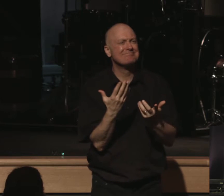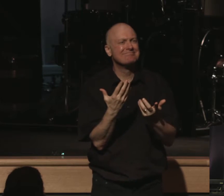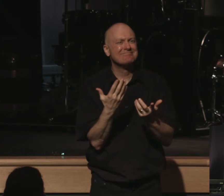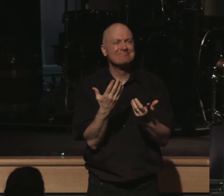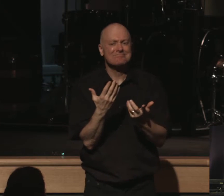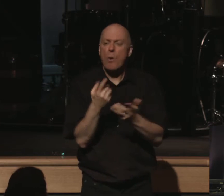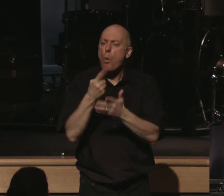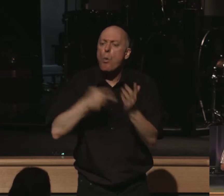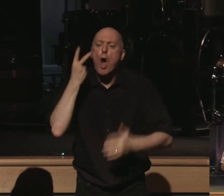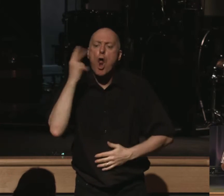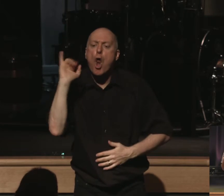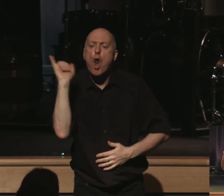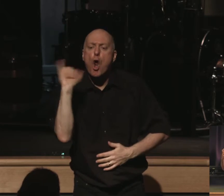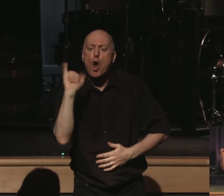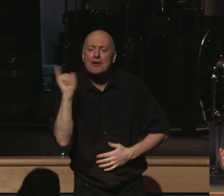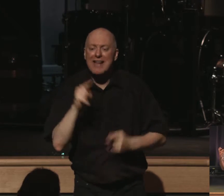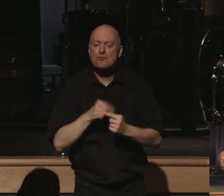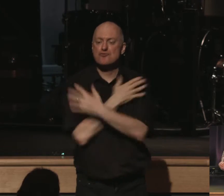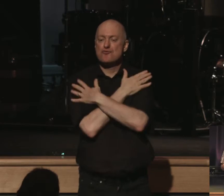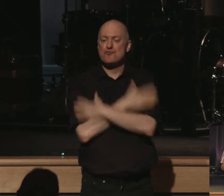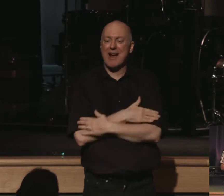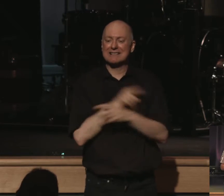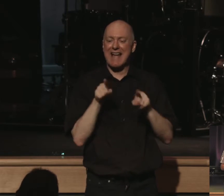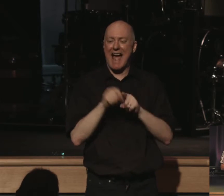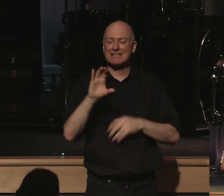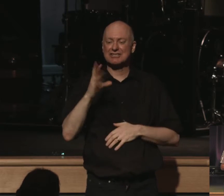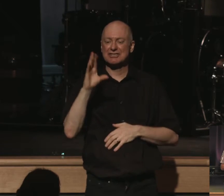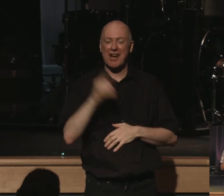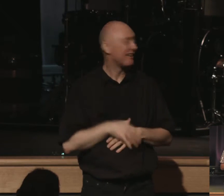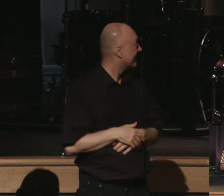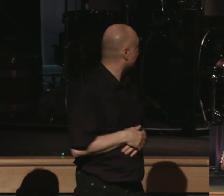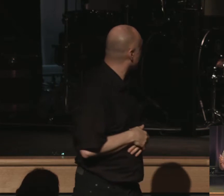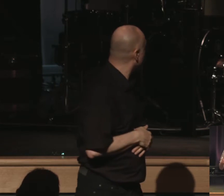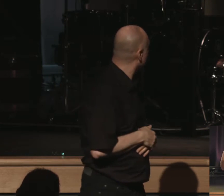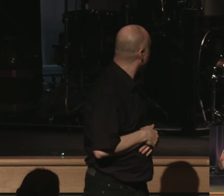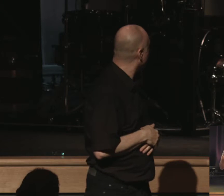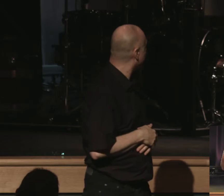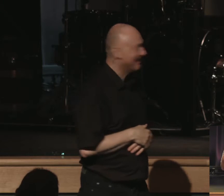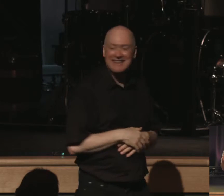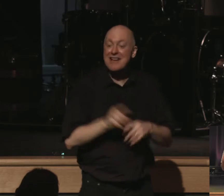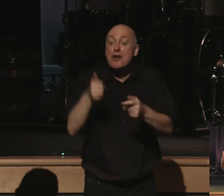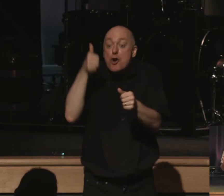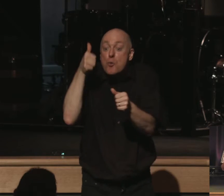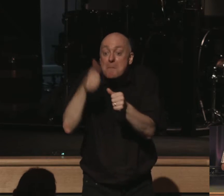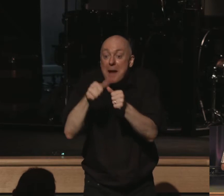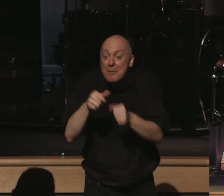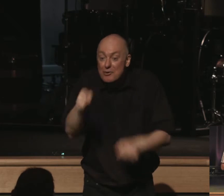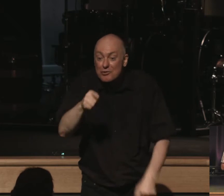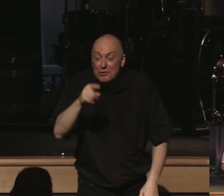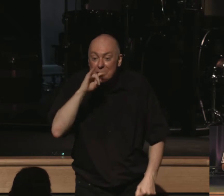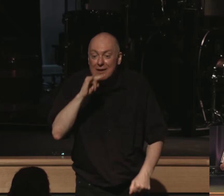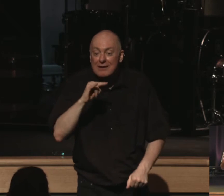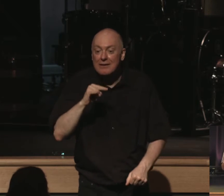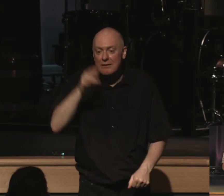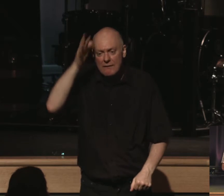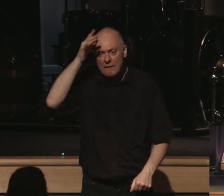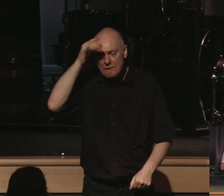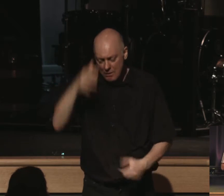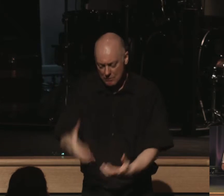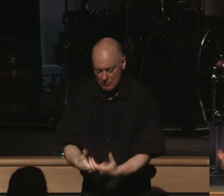beautiful ways what it looks like to rest as a child. You remember that time when you were a little kid and you got picked up? You know,